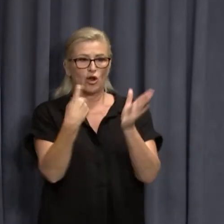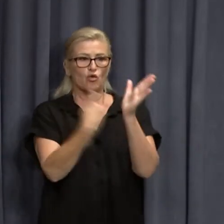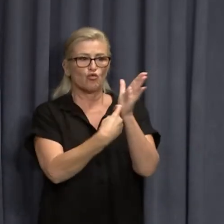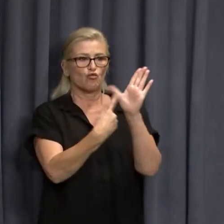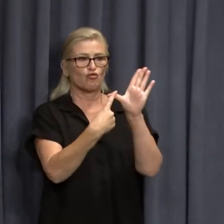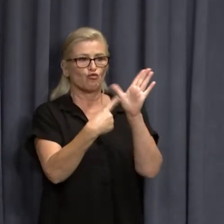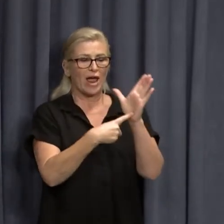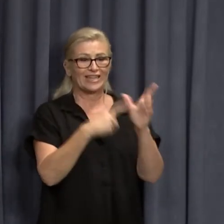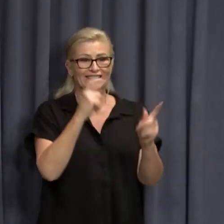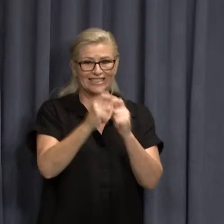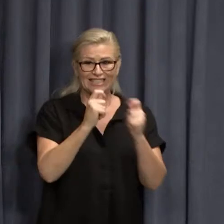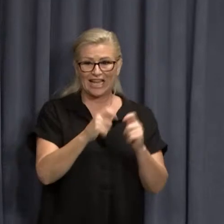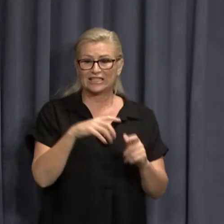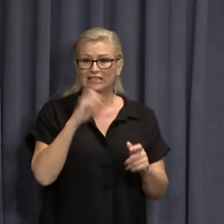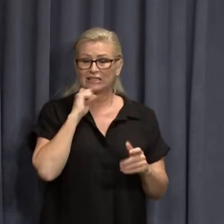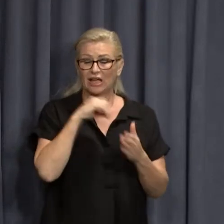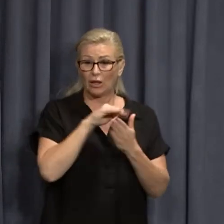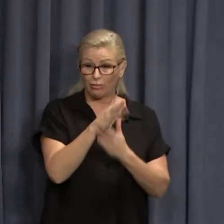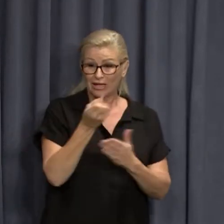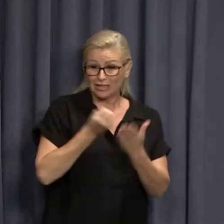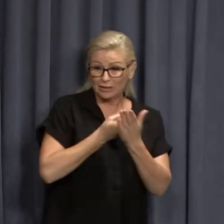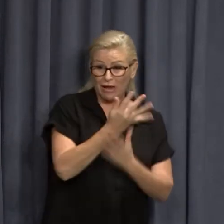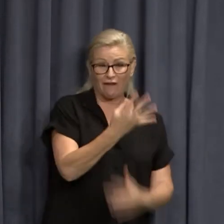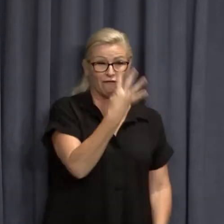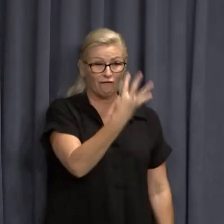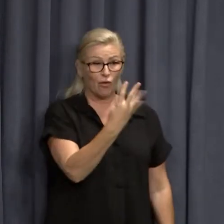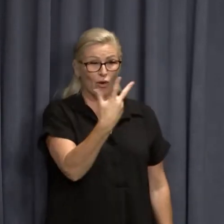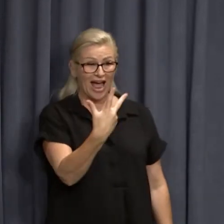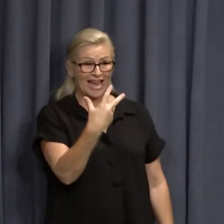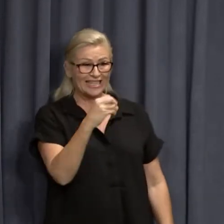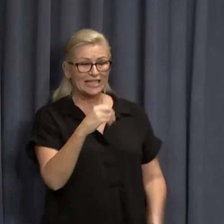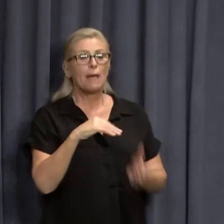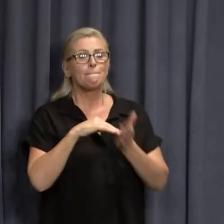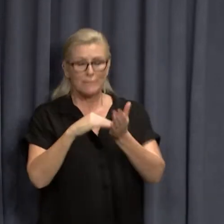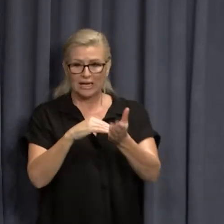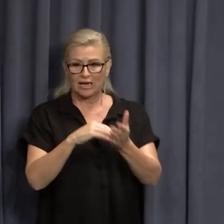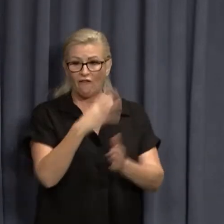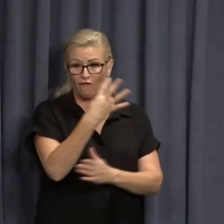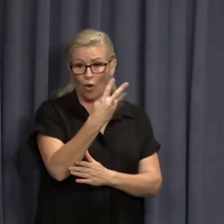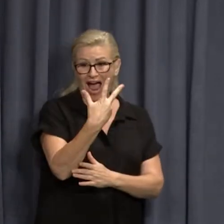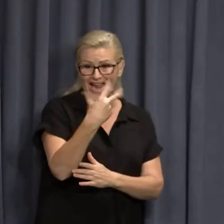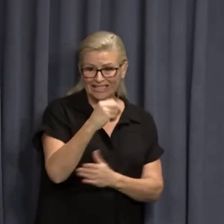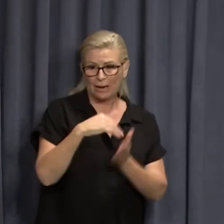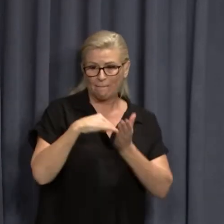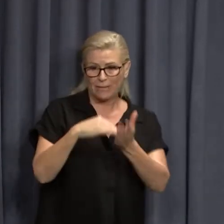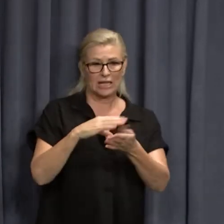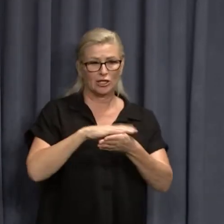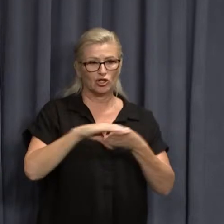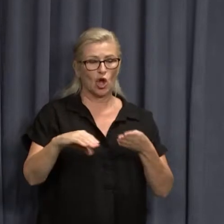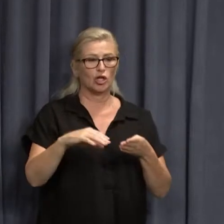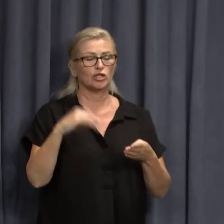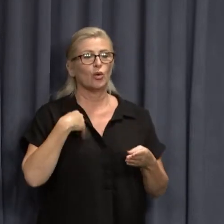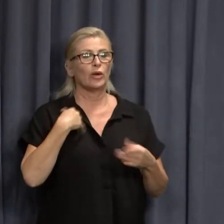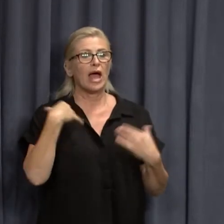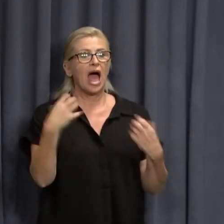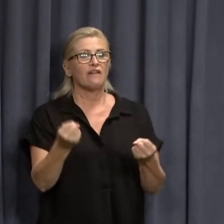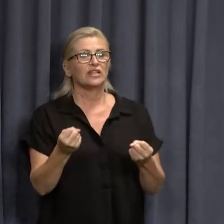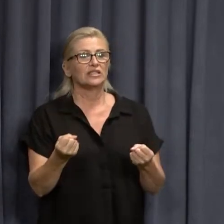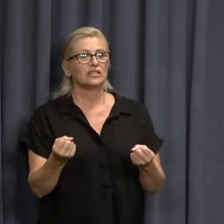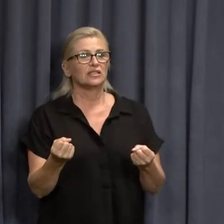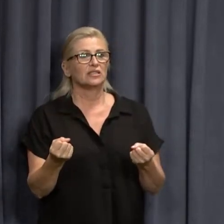at a cost of $480 million, $480 million. We're rolling out a massive increase in the